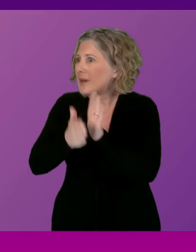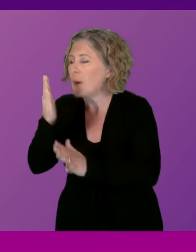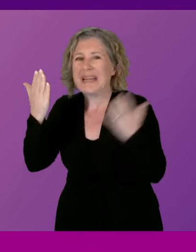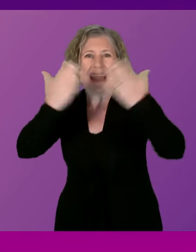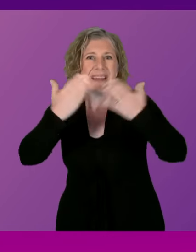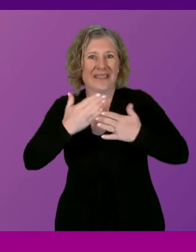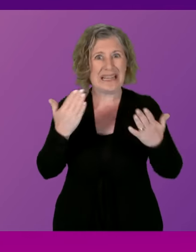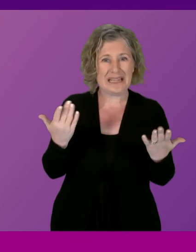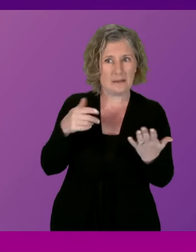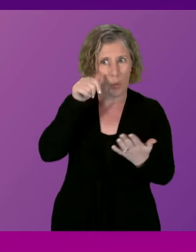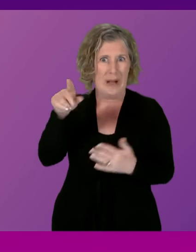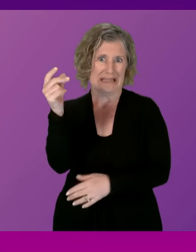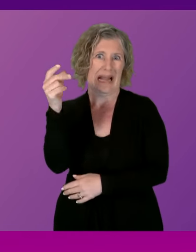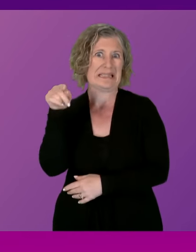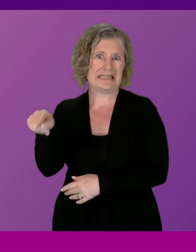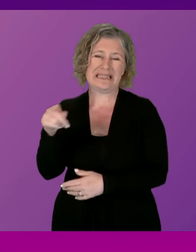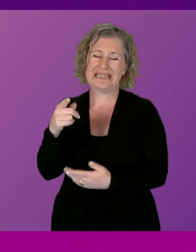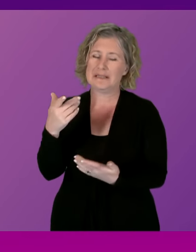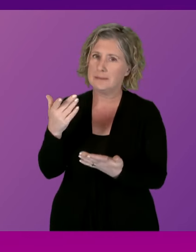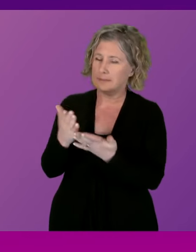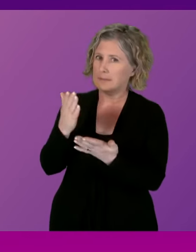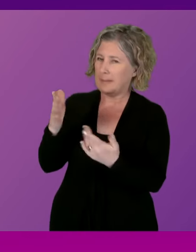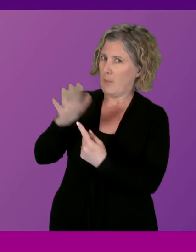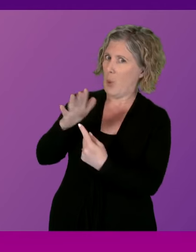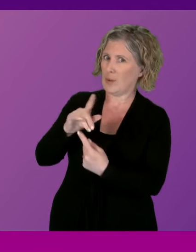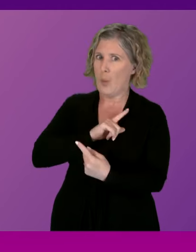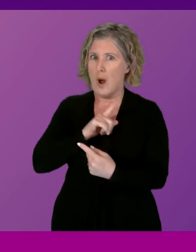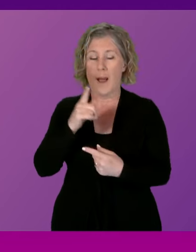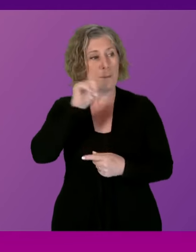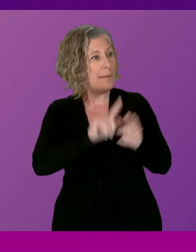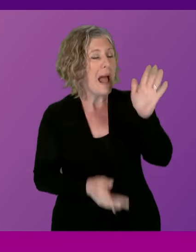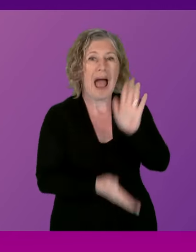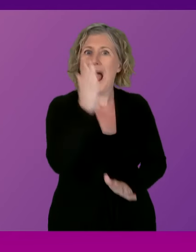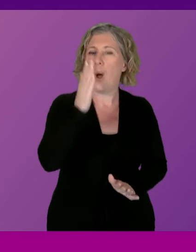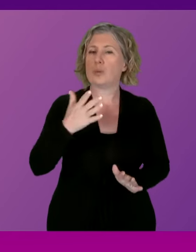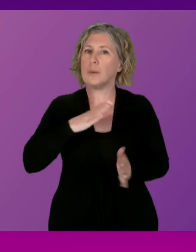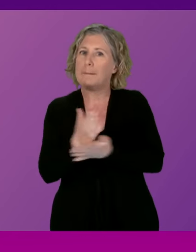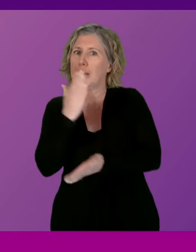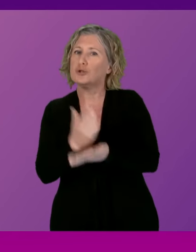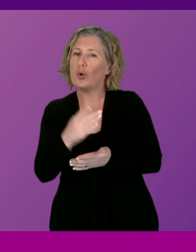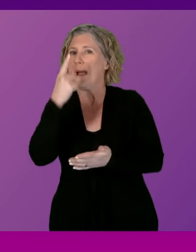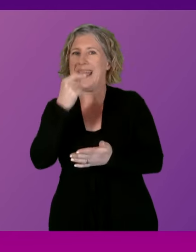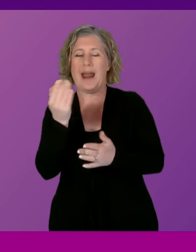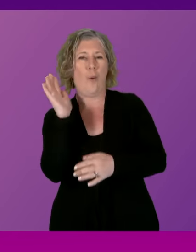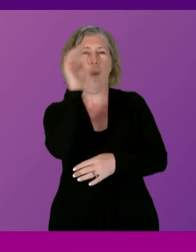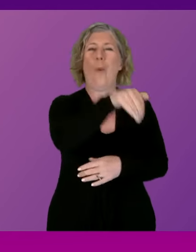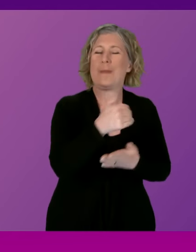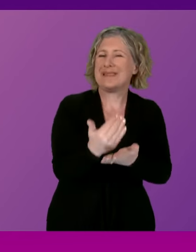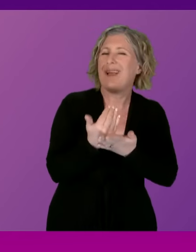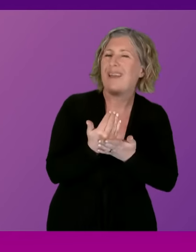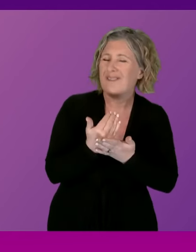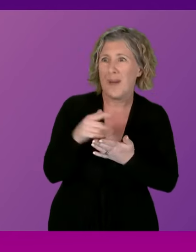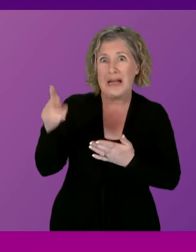to ensuring that people have confidence they will be able to get home. But taxi drivers have had to fight for every concession to help them comply